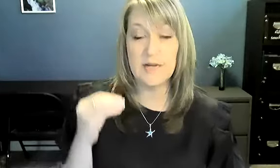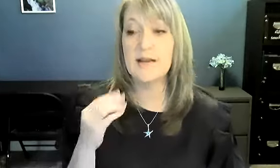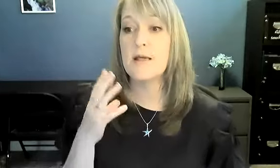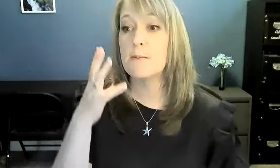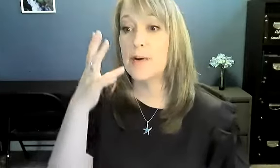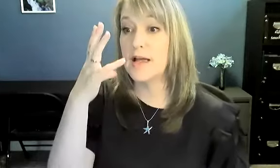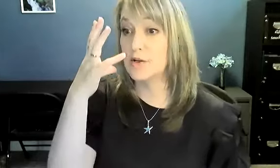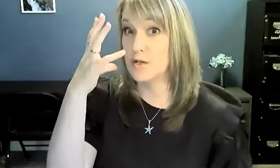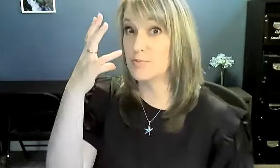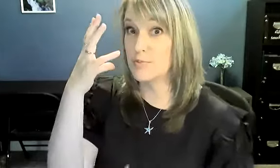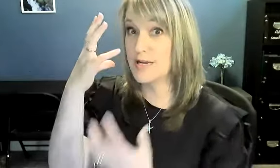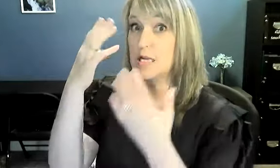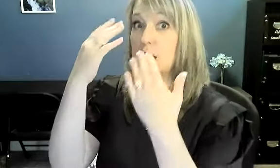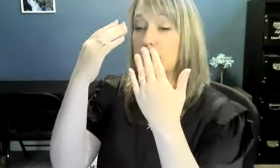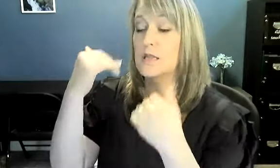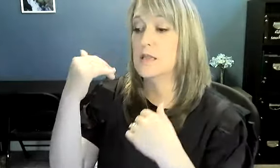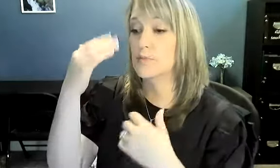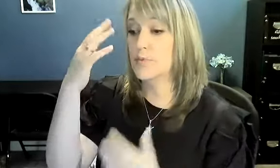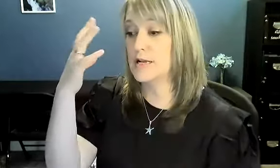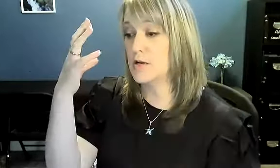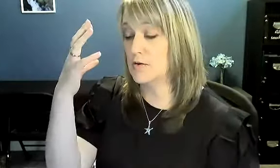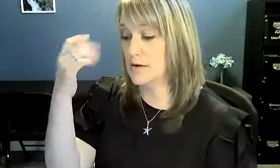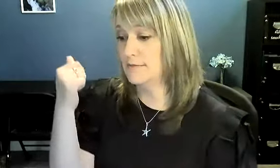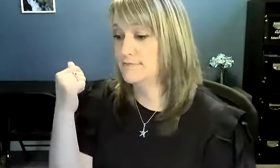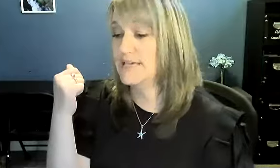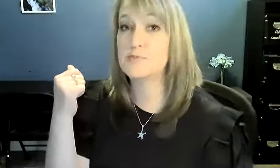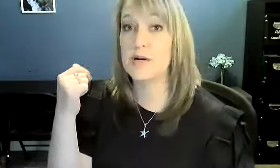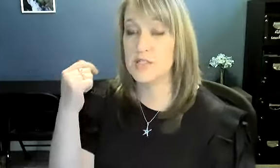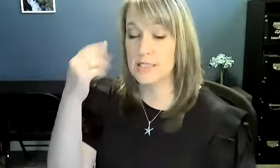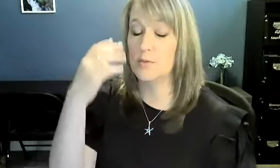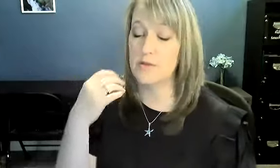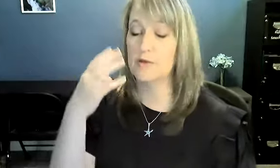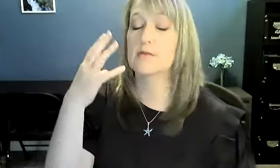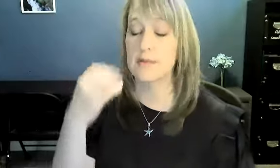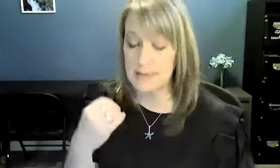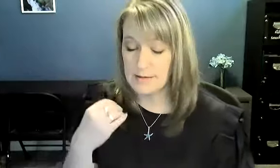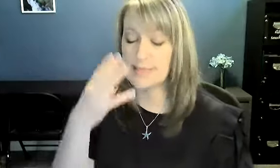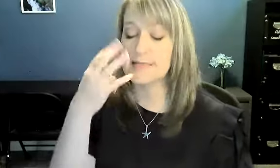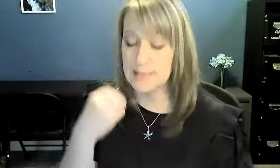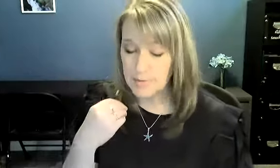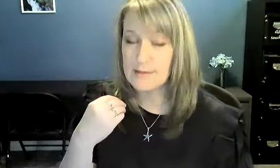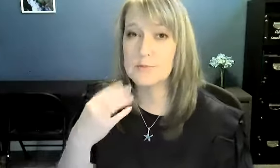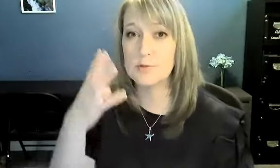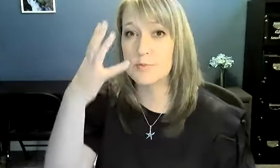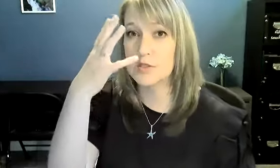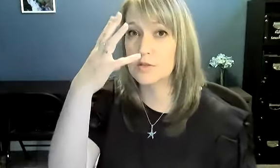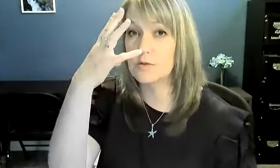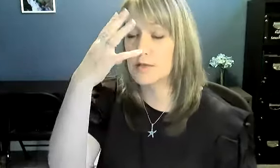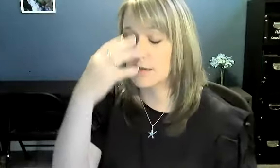All right. But you're going to bring, bring your, uh, expression down with it. You're like, like sleepy would, would do like